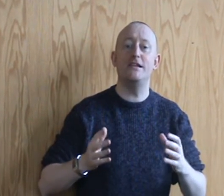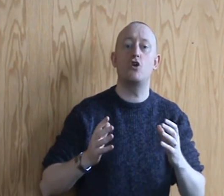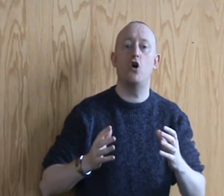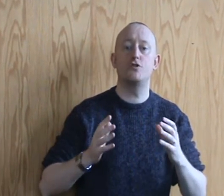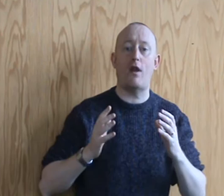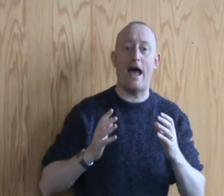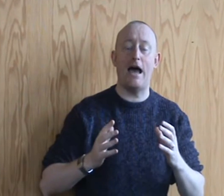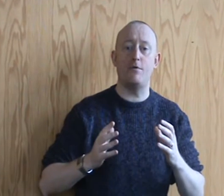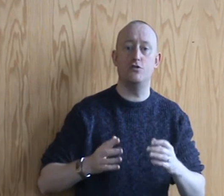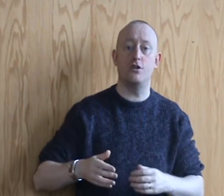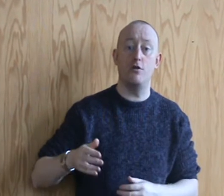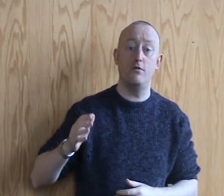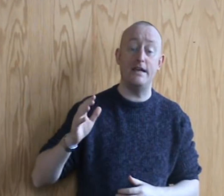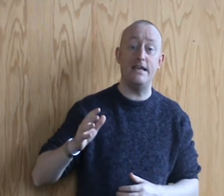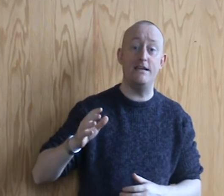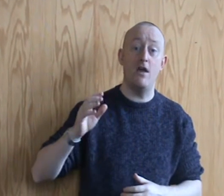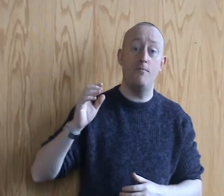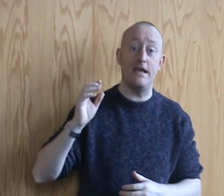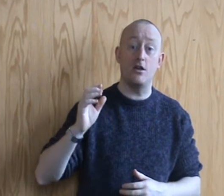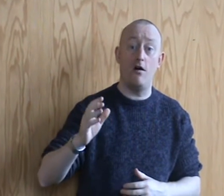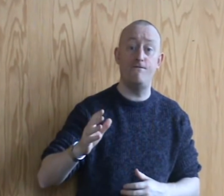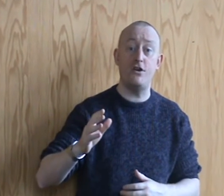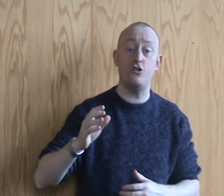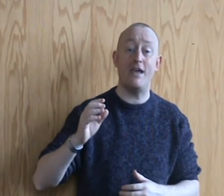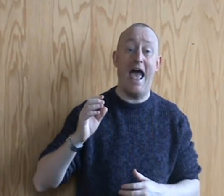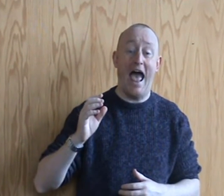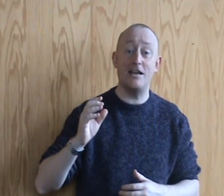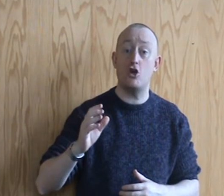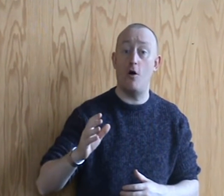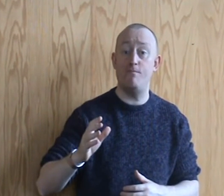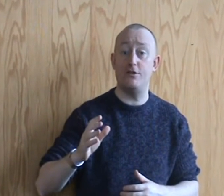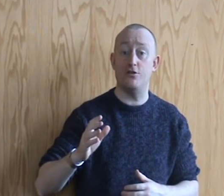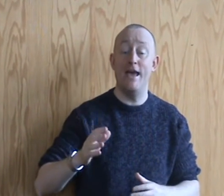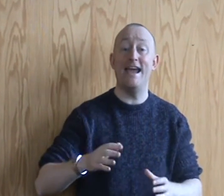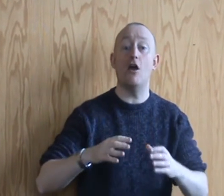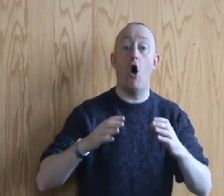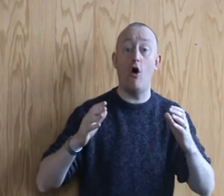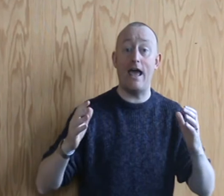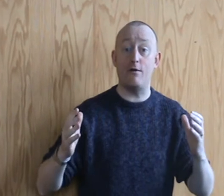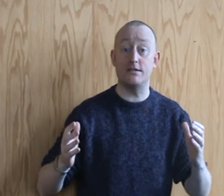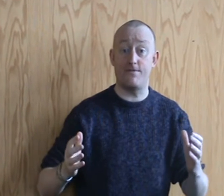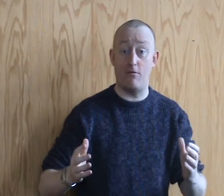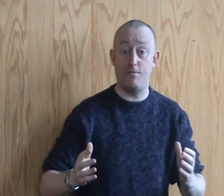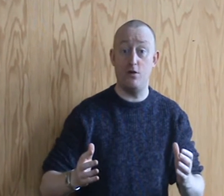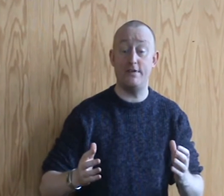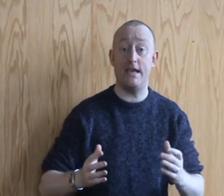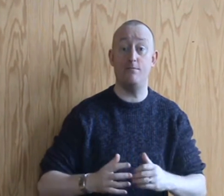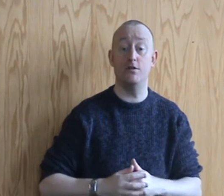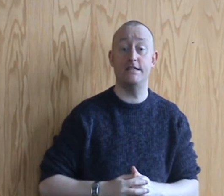This course will arm you so that you will leave being confident and competent in all areas of therapeutic hypnosis